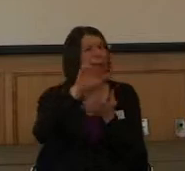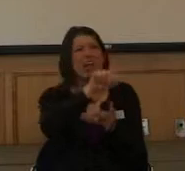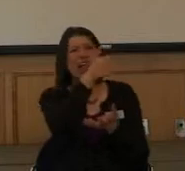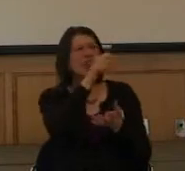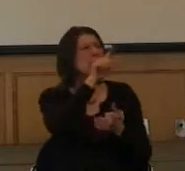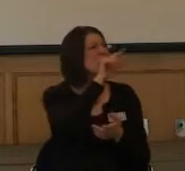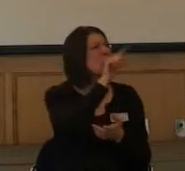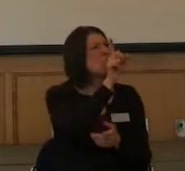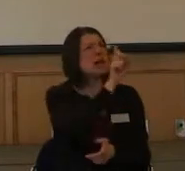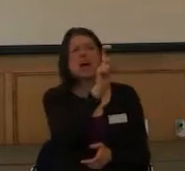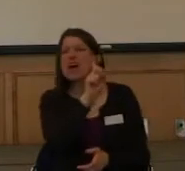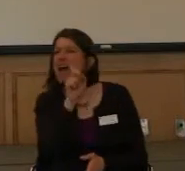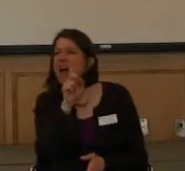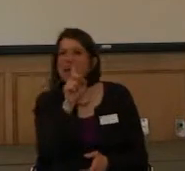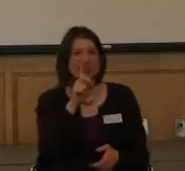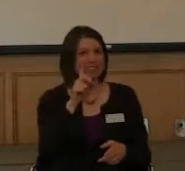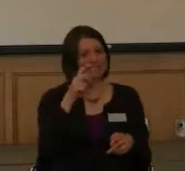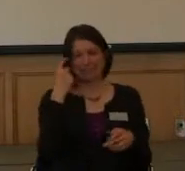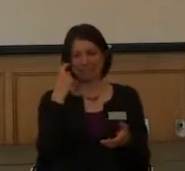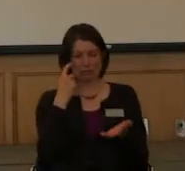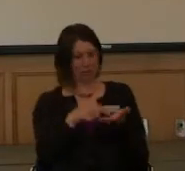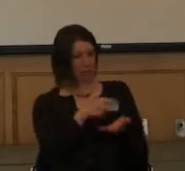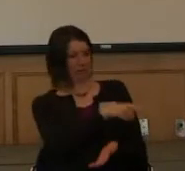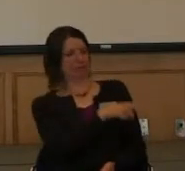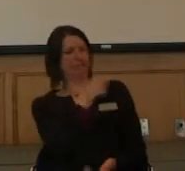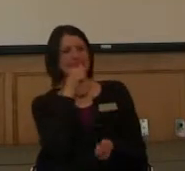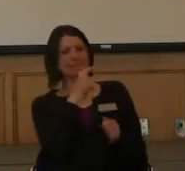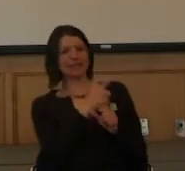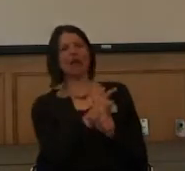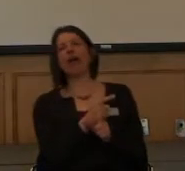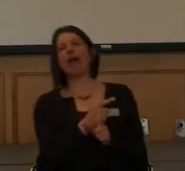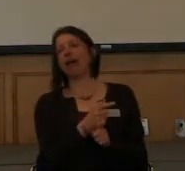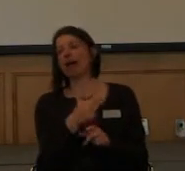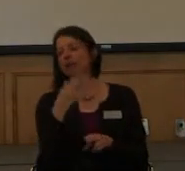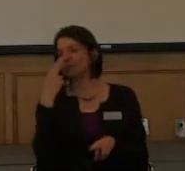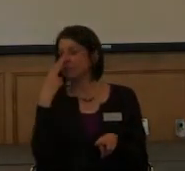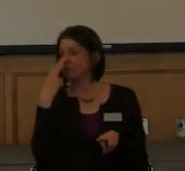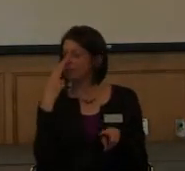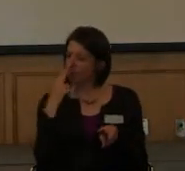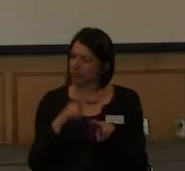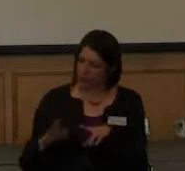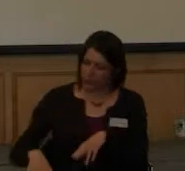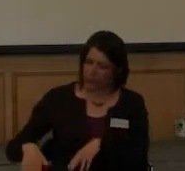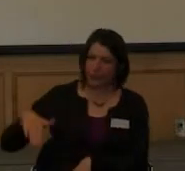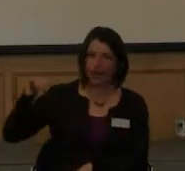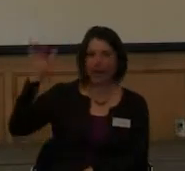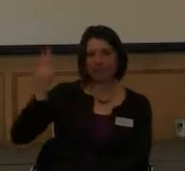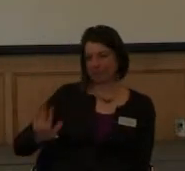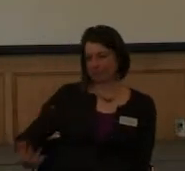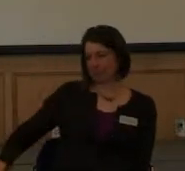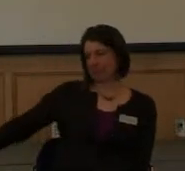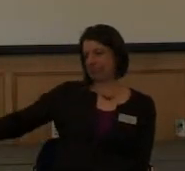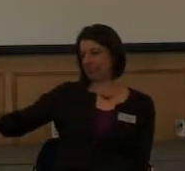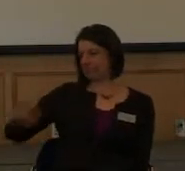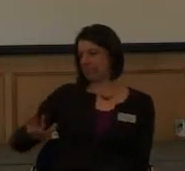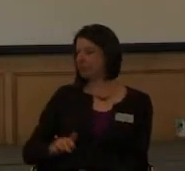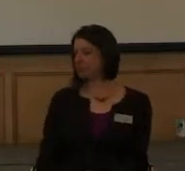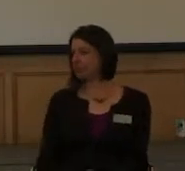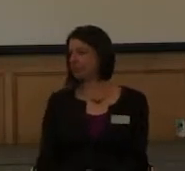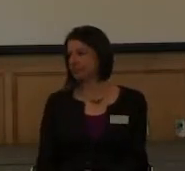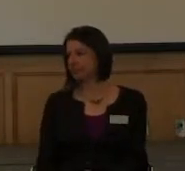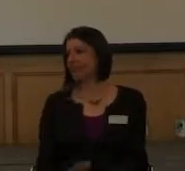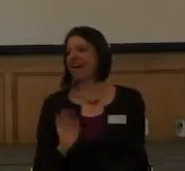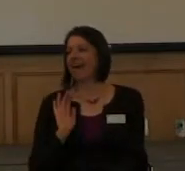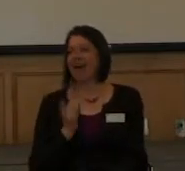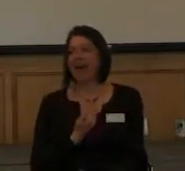but he couldn't find it. So, you know, was a lot of fun growing up. You know, again, our native sunflower